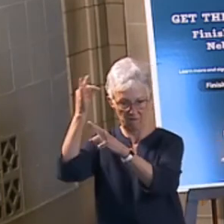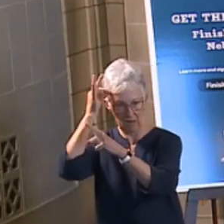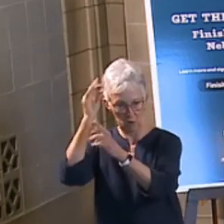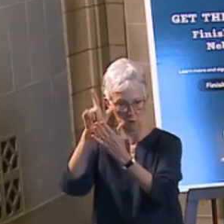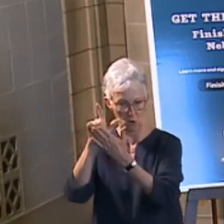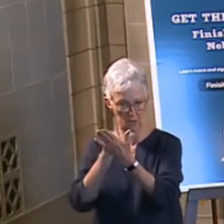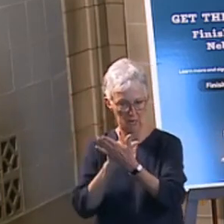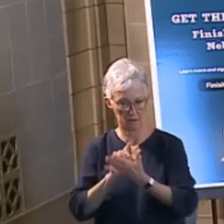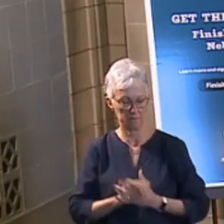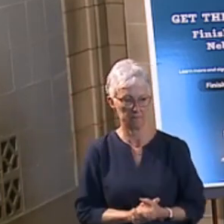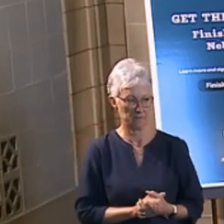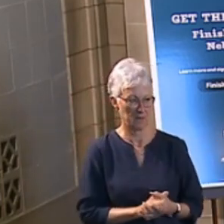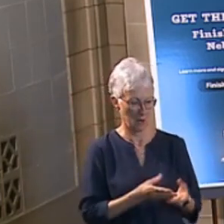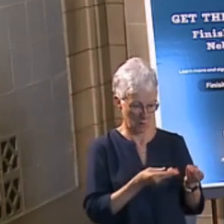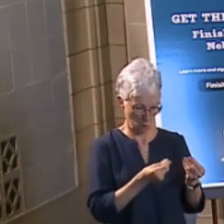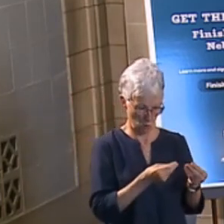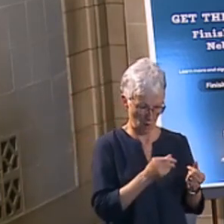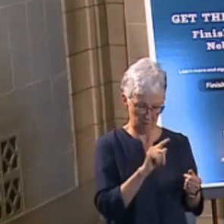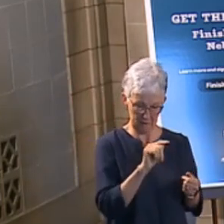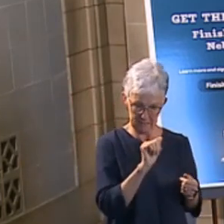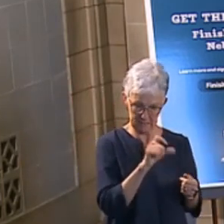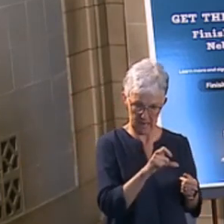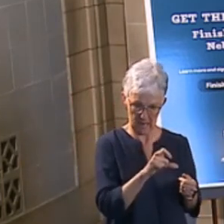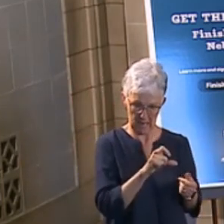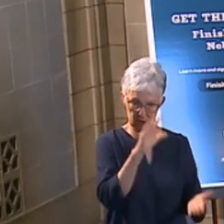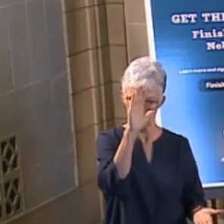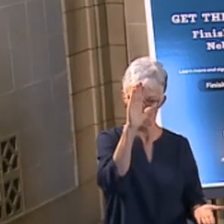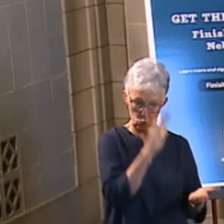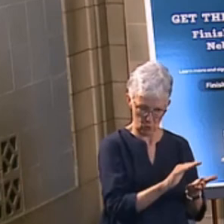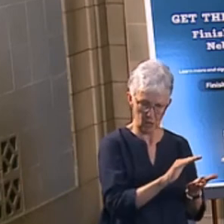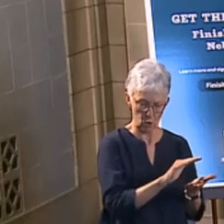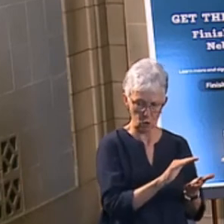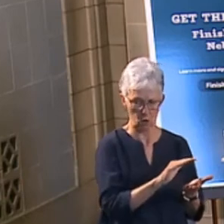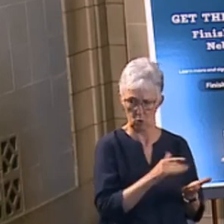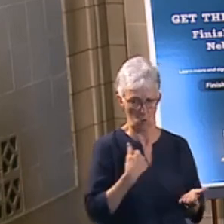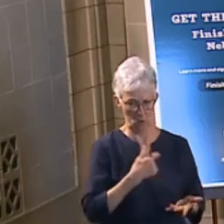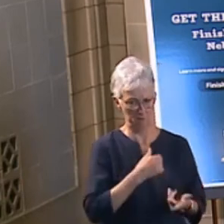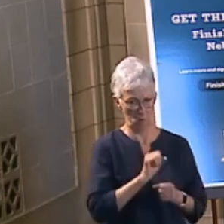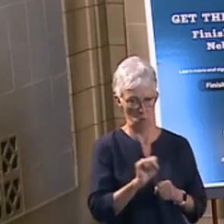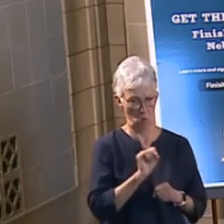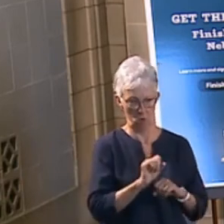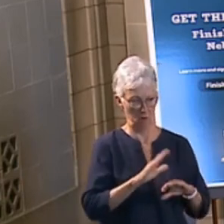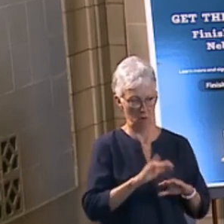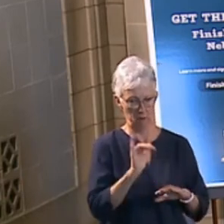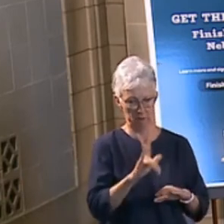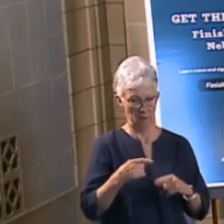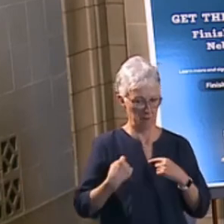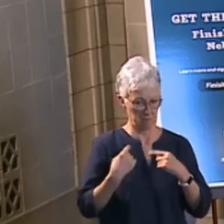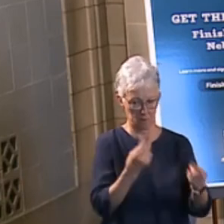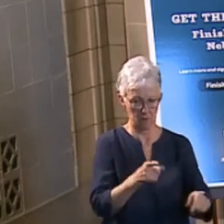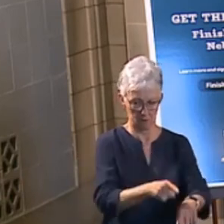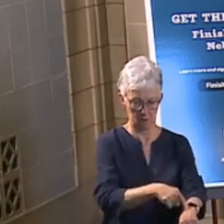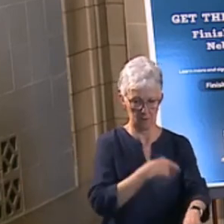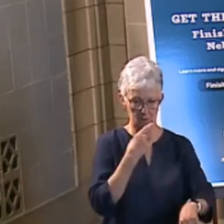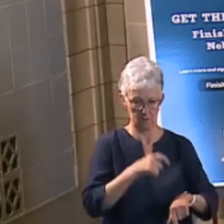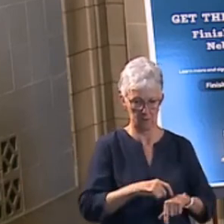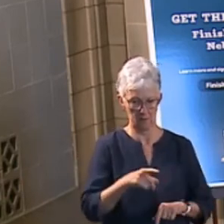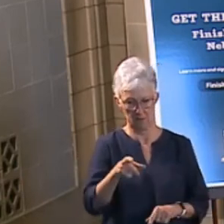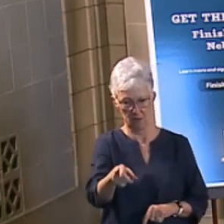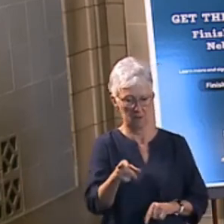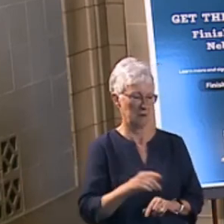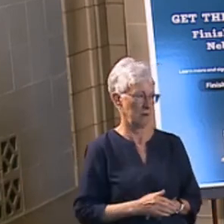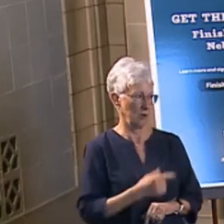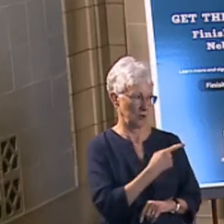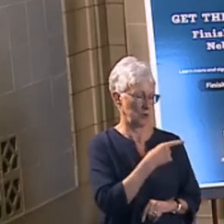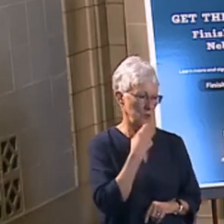Trying to provide property tax relief is what Nebraskans have been talking to me about for a long time. When you say marijuana, is it legal,